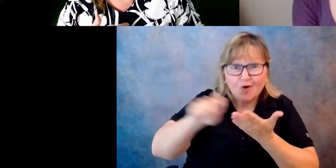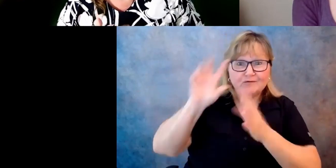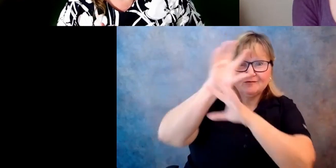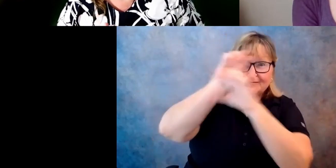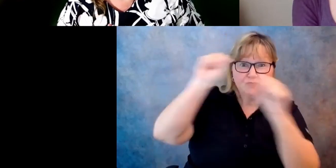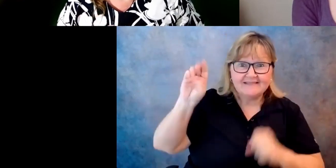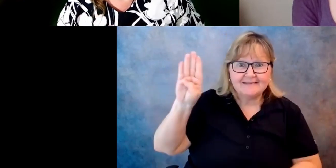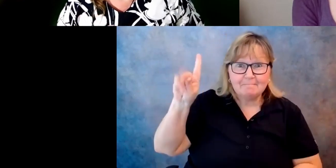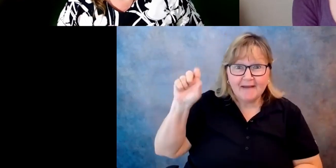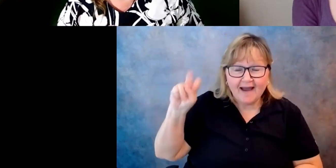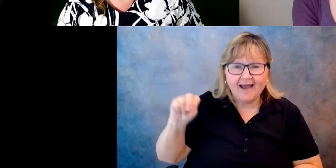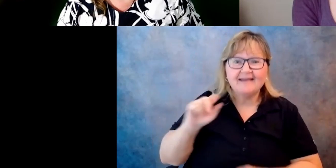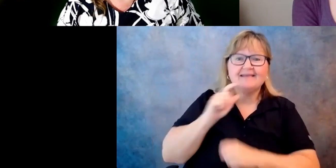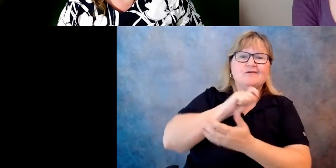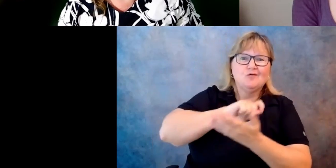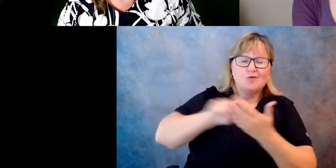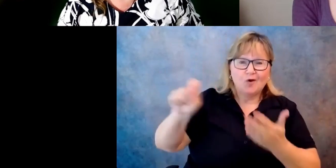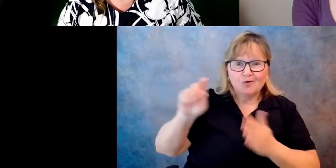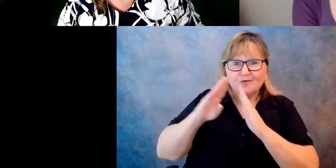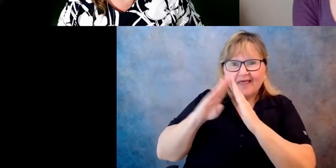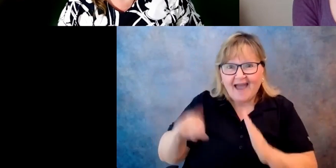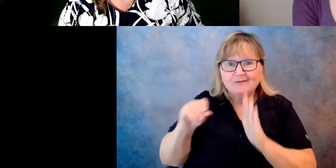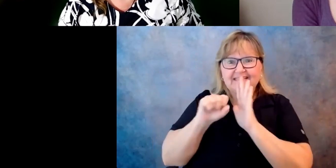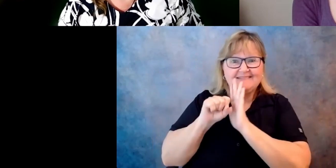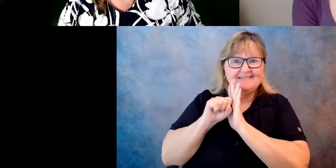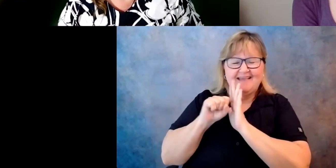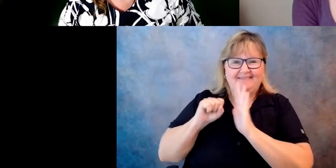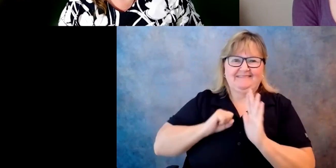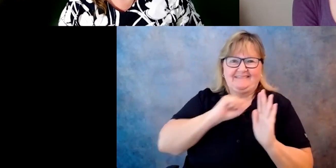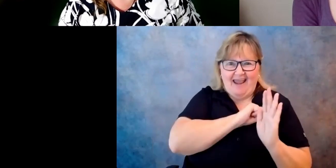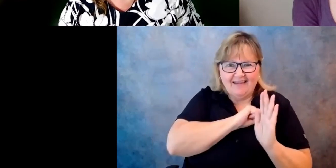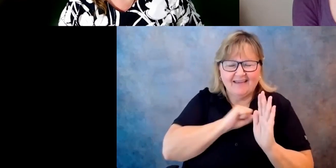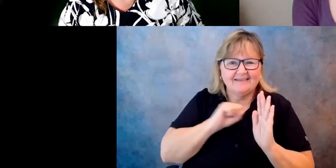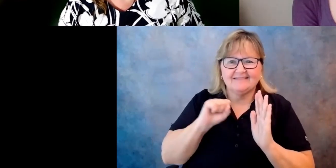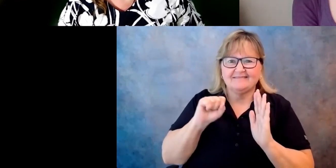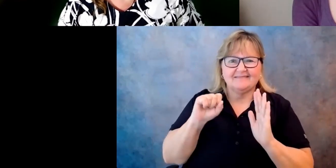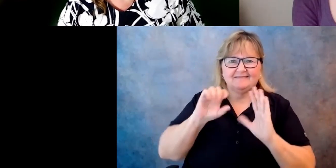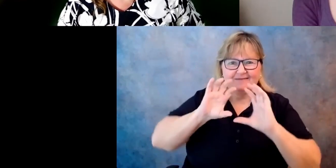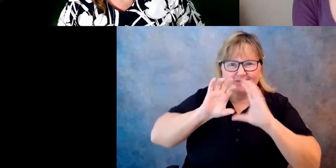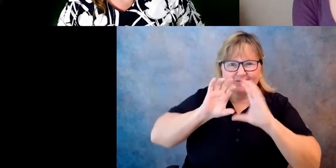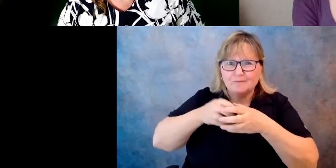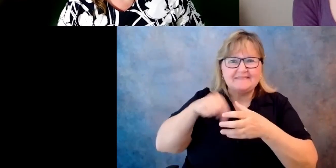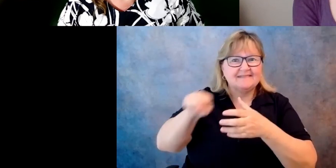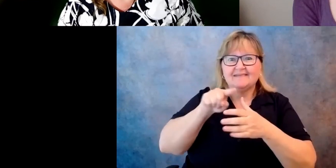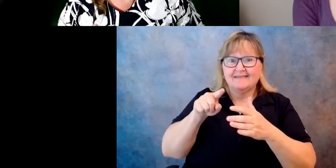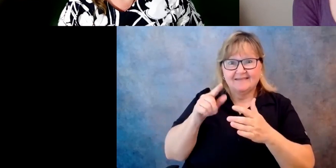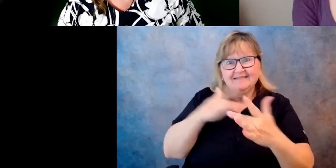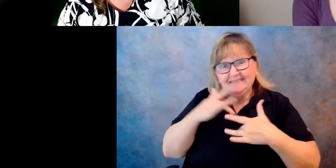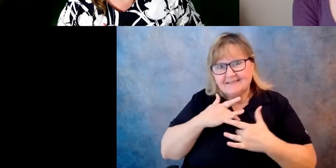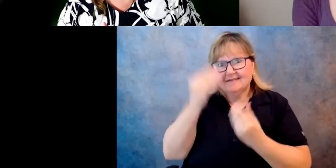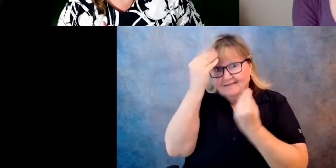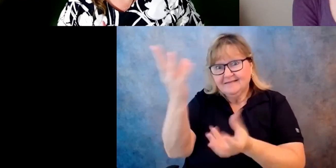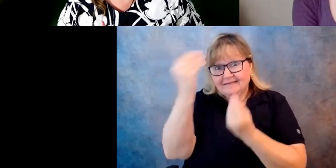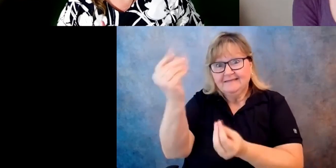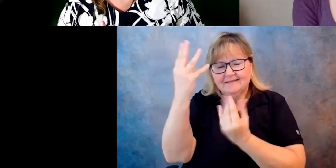to the house and Senate foreign relations committee and secretary Blinken about our concerns. We know now that